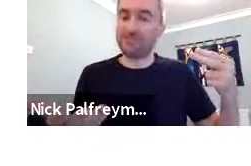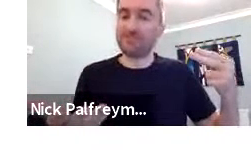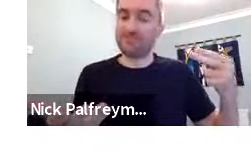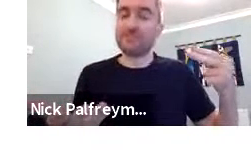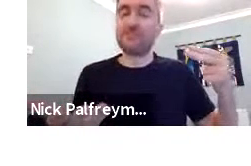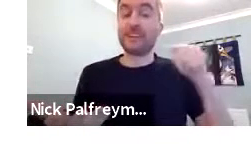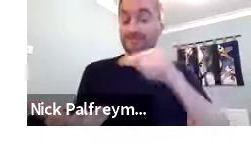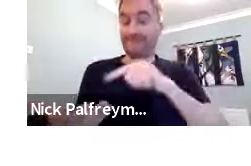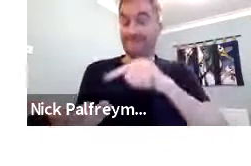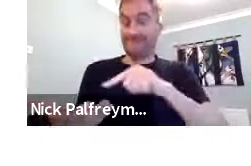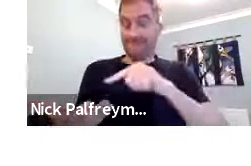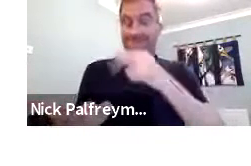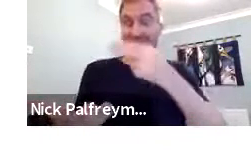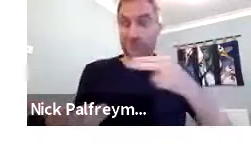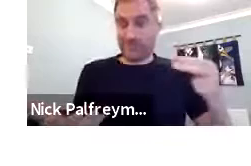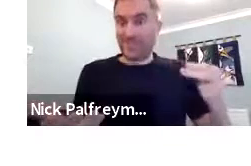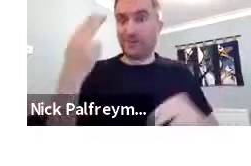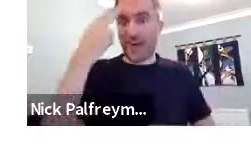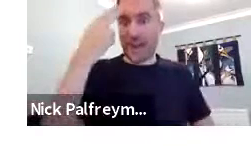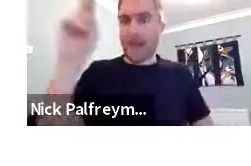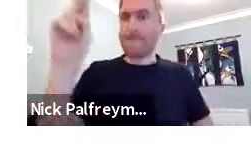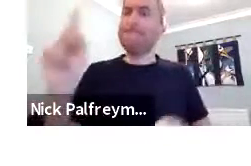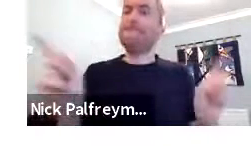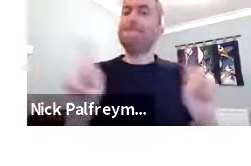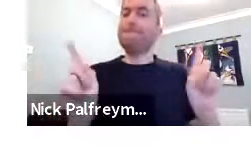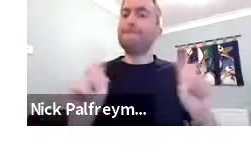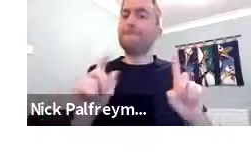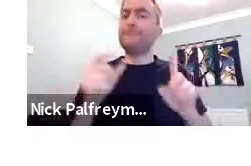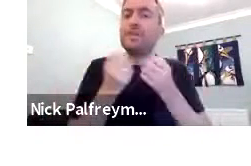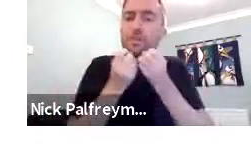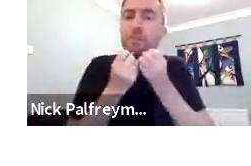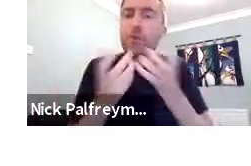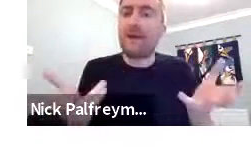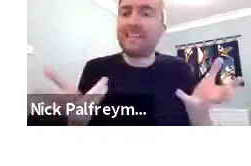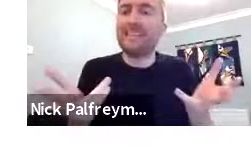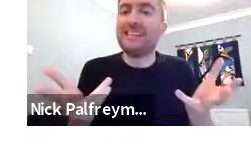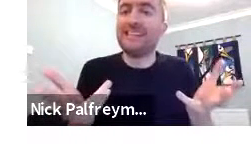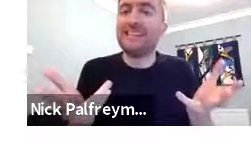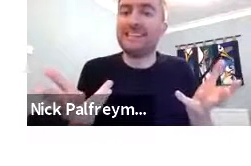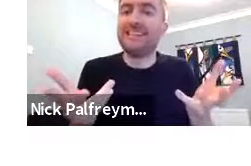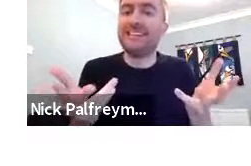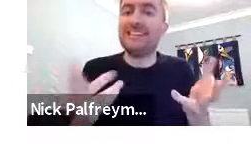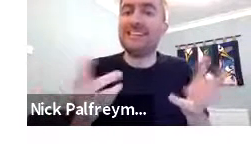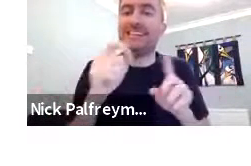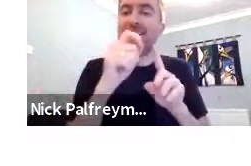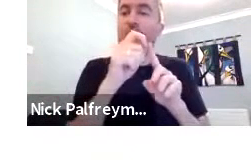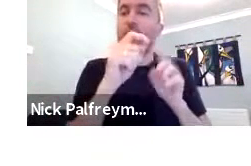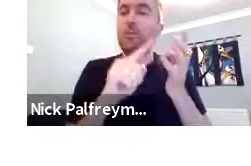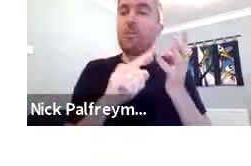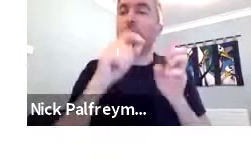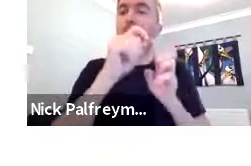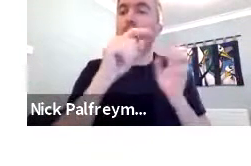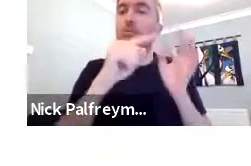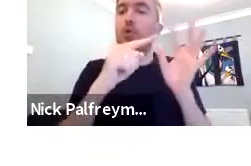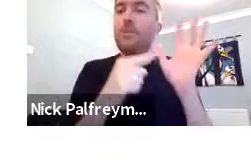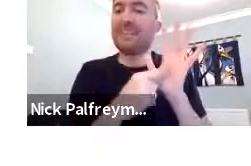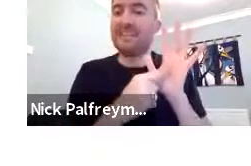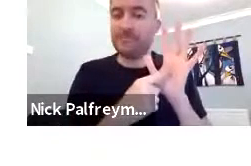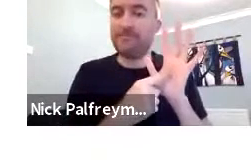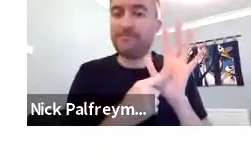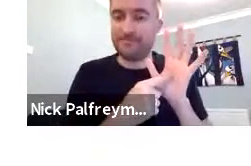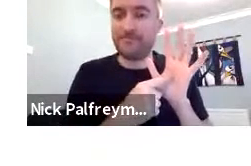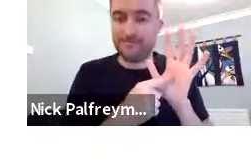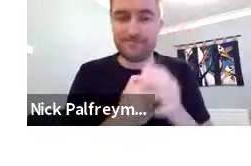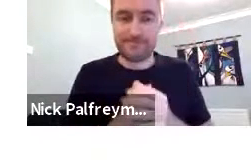also the impact that that was having. So we were looking at India and Indonesia. So we established